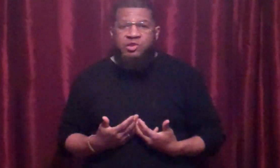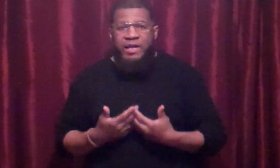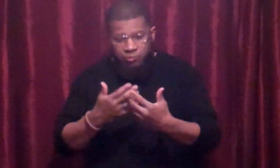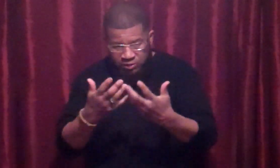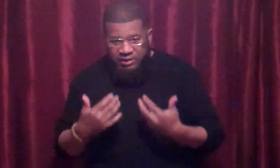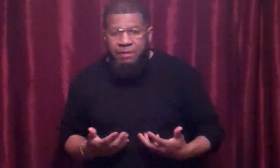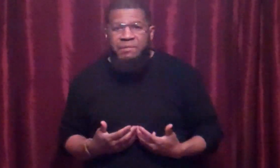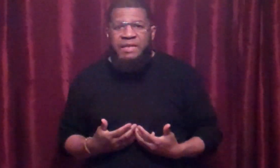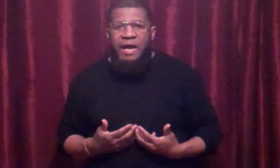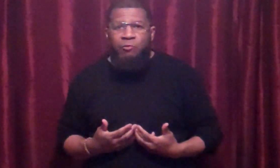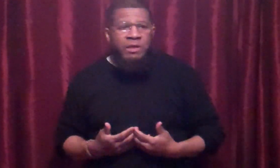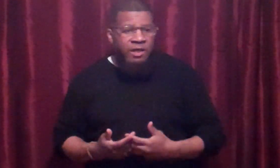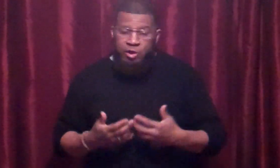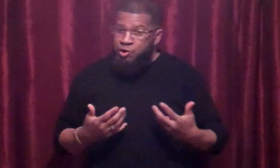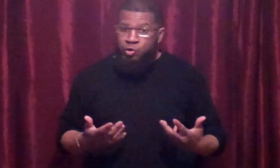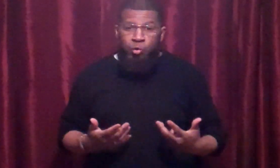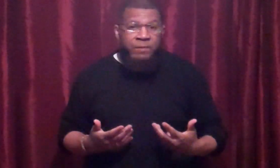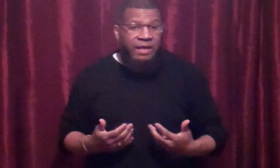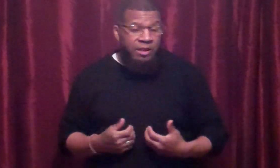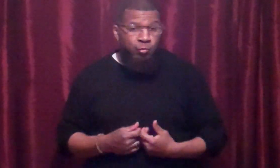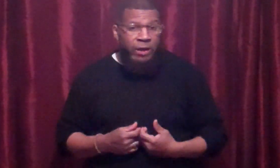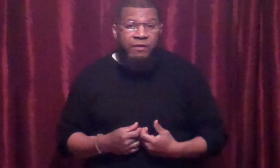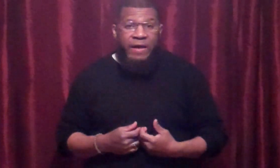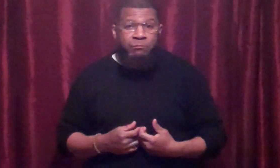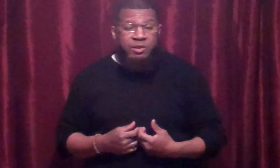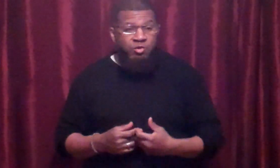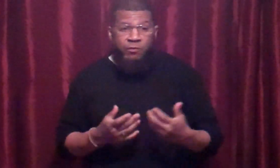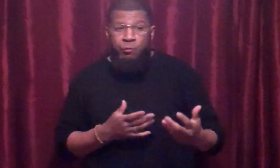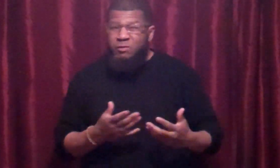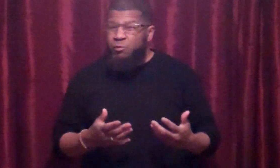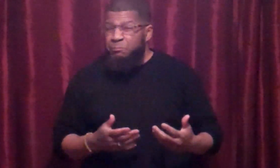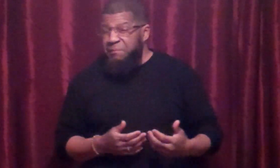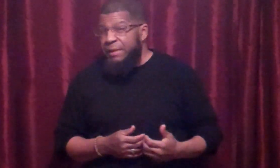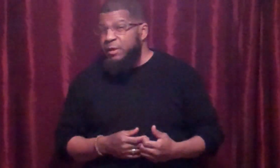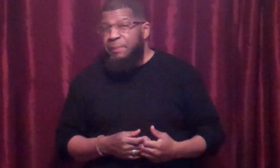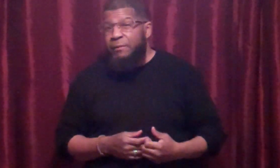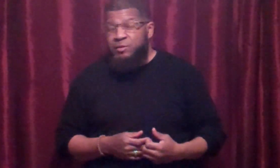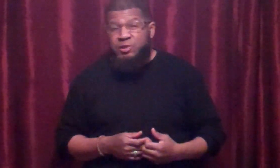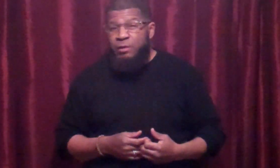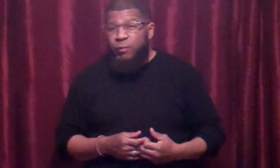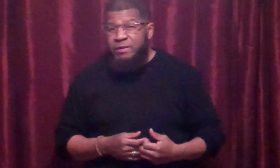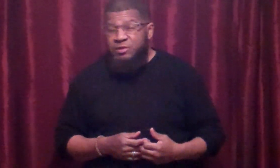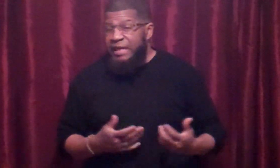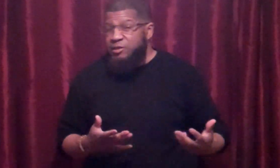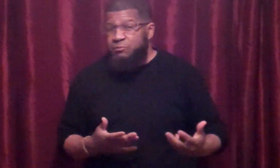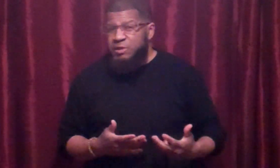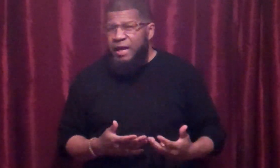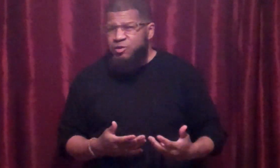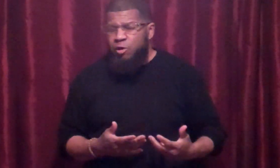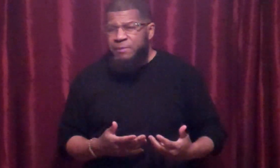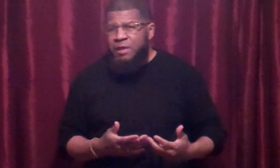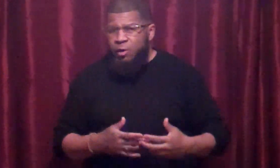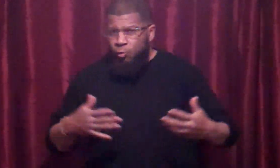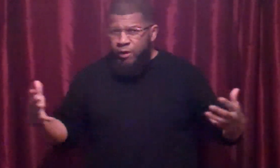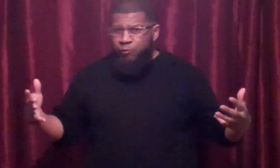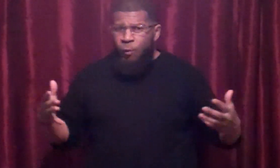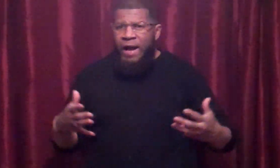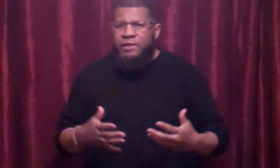chance was to get me down. He assumed that I didn't weigh that much, although we were maybe about the same weight because I had some size on me, width-wise.